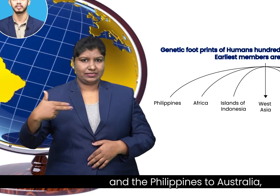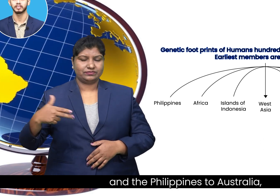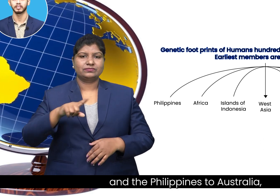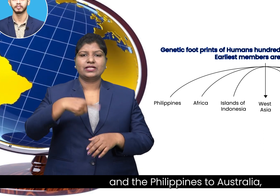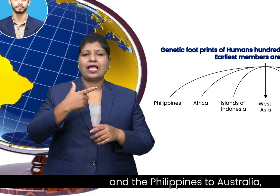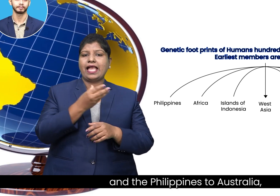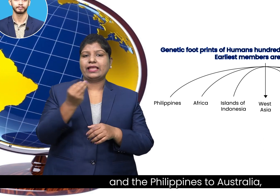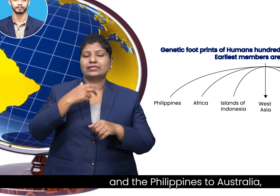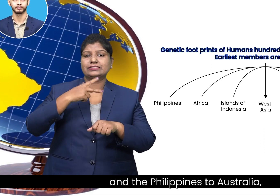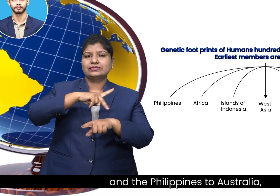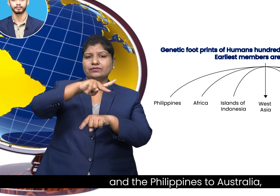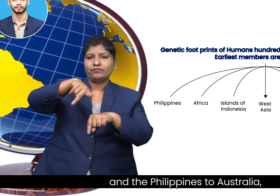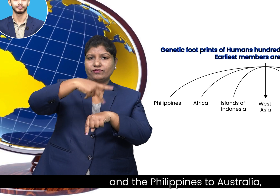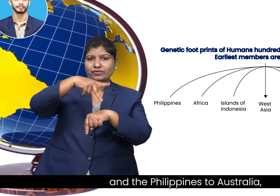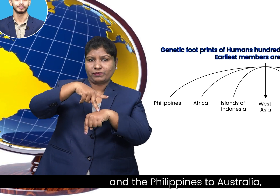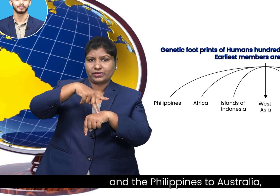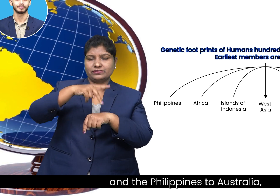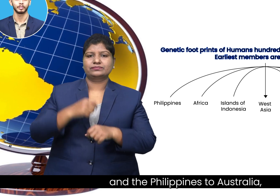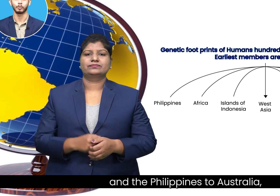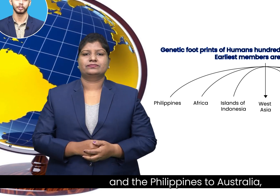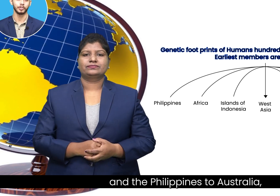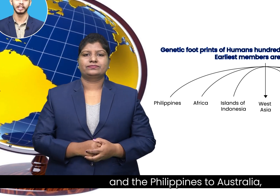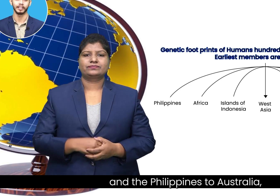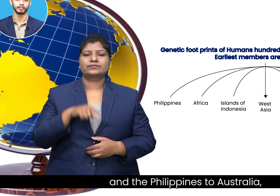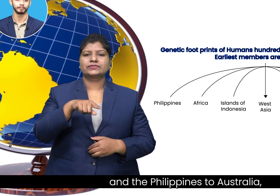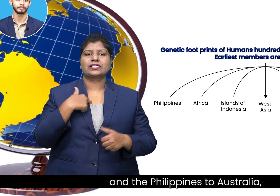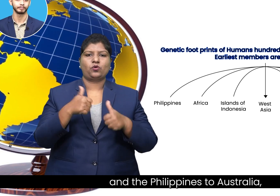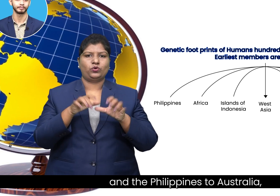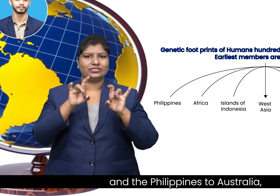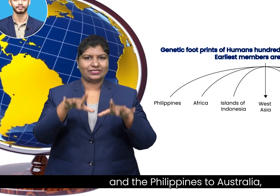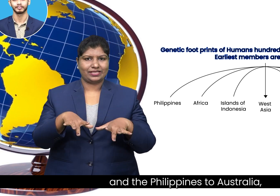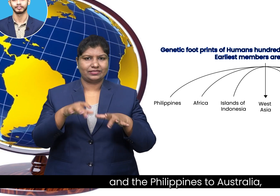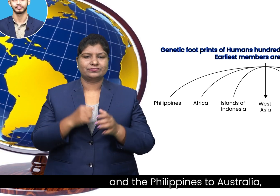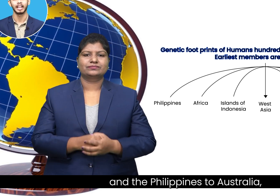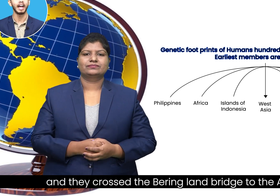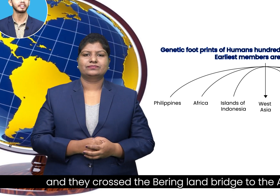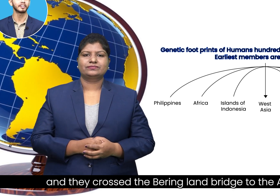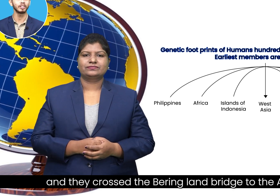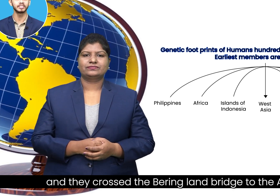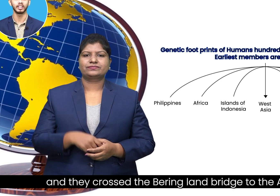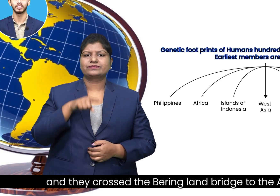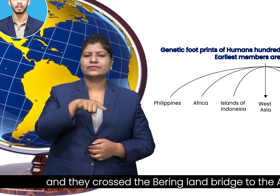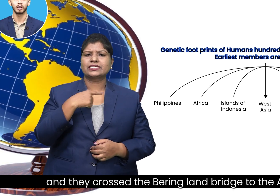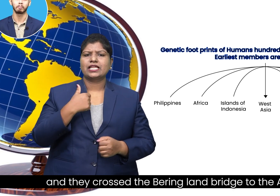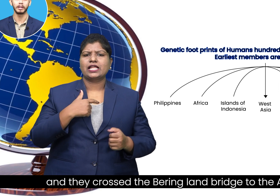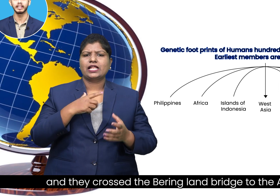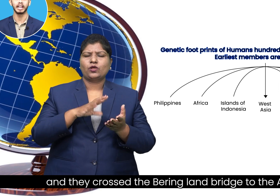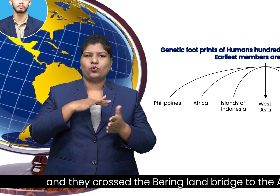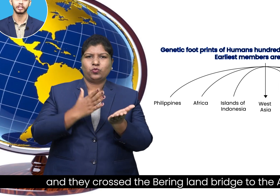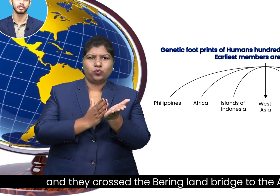to Australia and they crossed the Bering Land Bridge